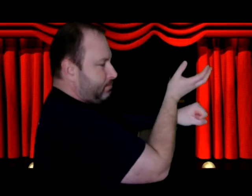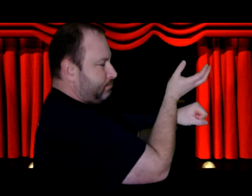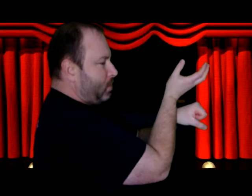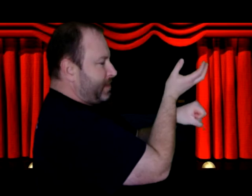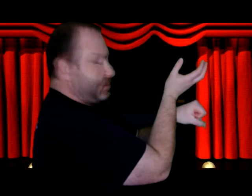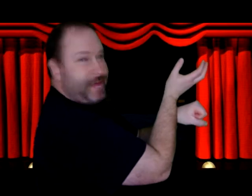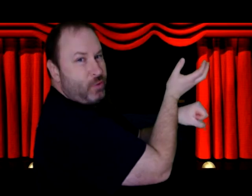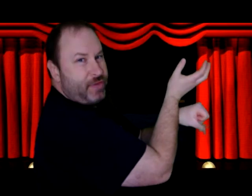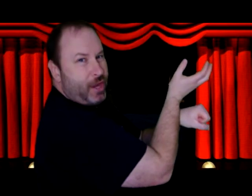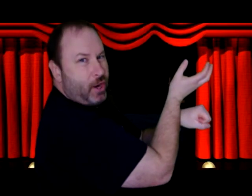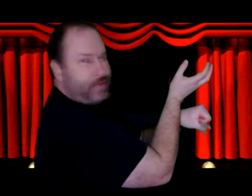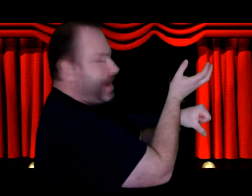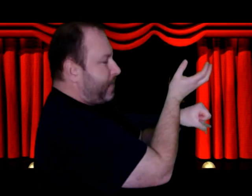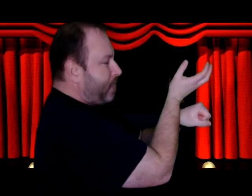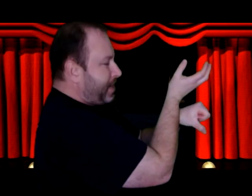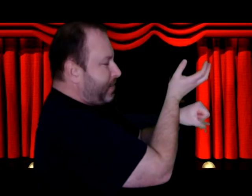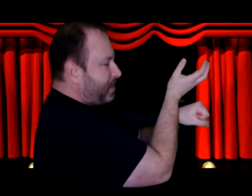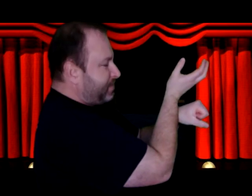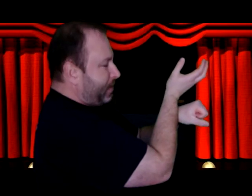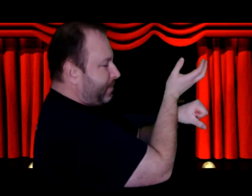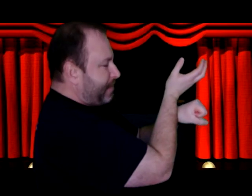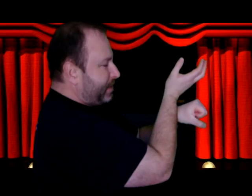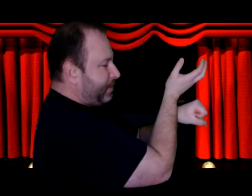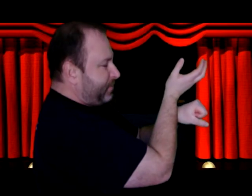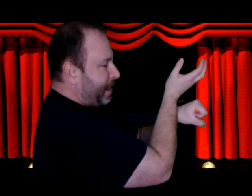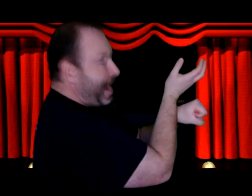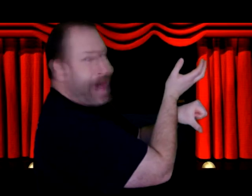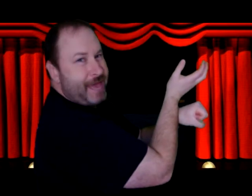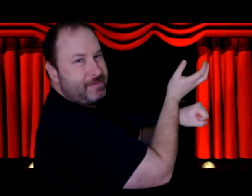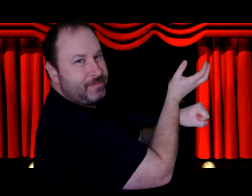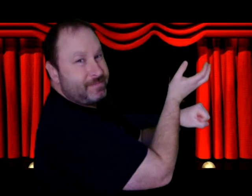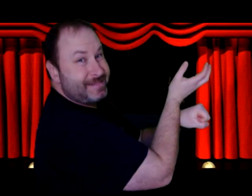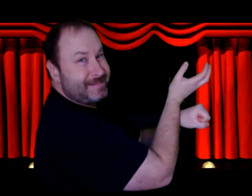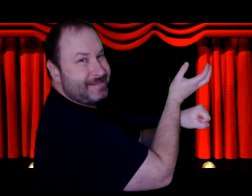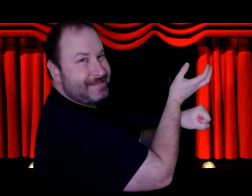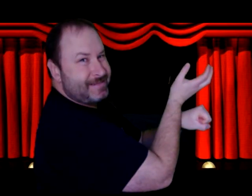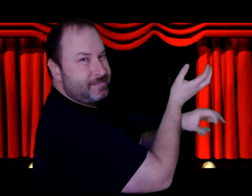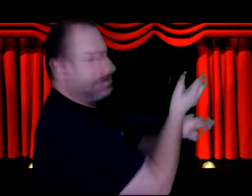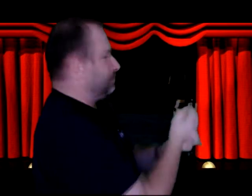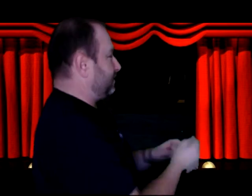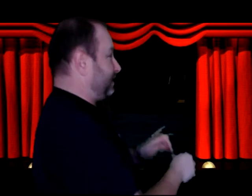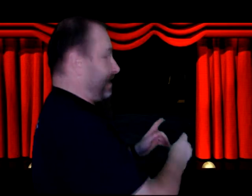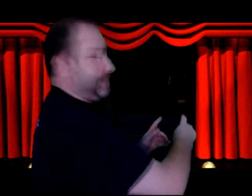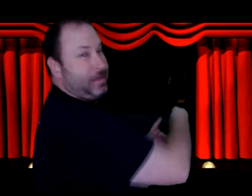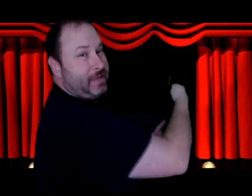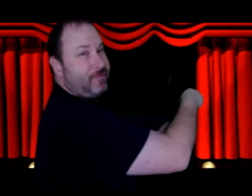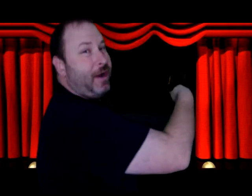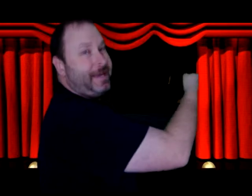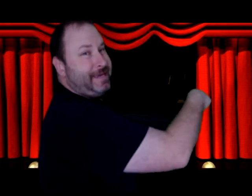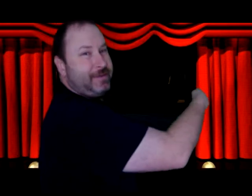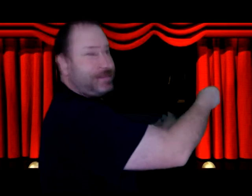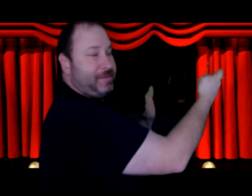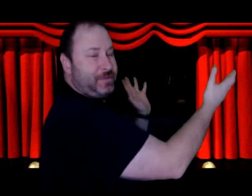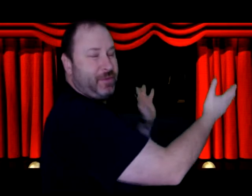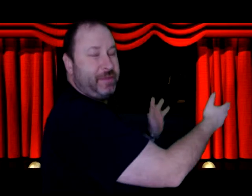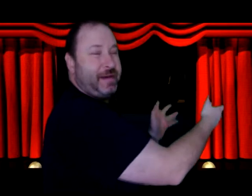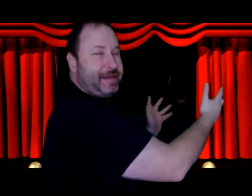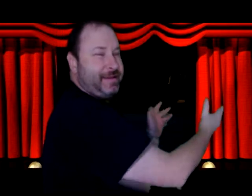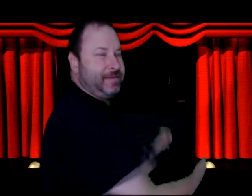Oh, Uncle J Moose here, say Rocky, watch me pull a rabbit out of my head! See, I could put like Rocky, or something weird behind there.